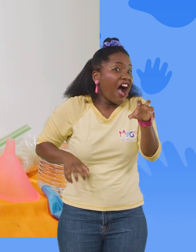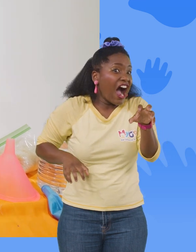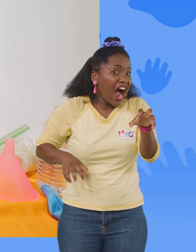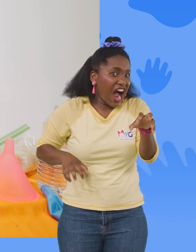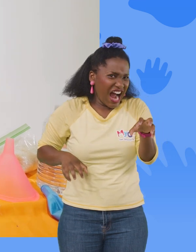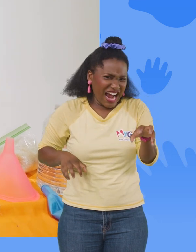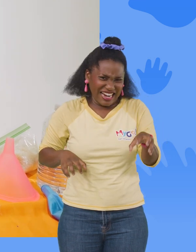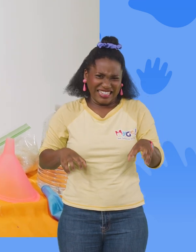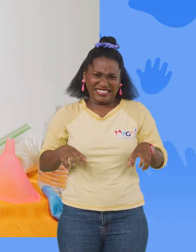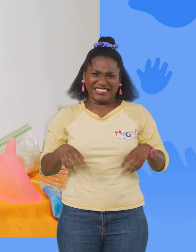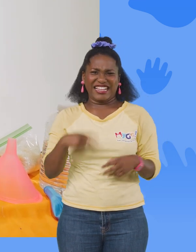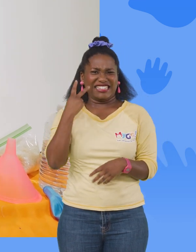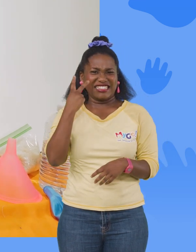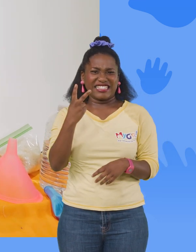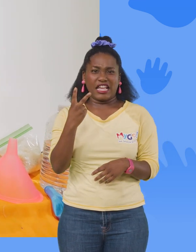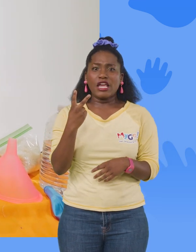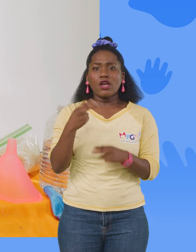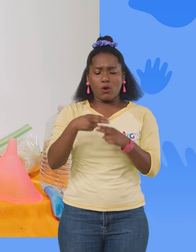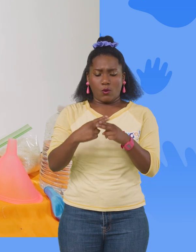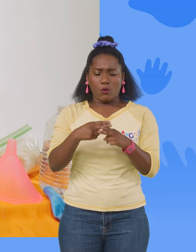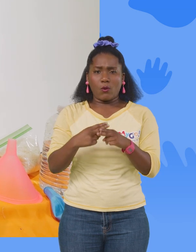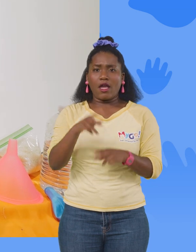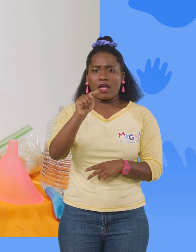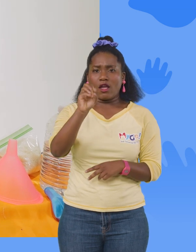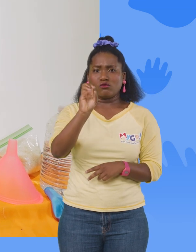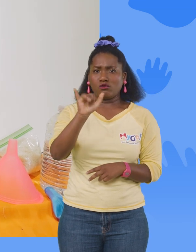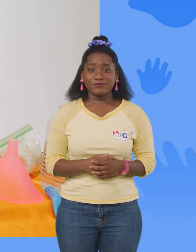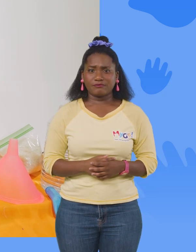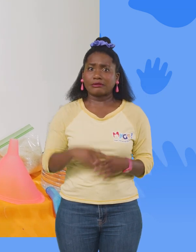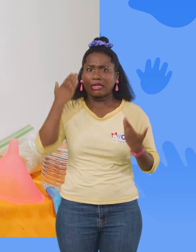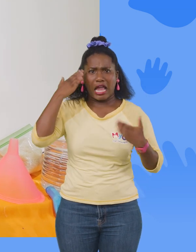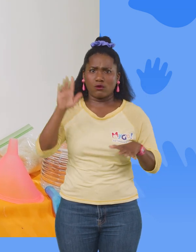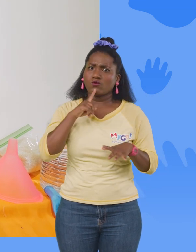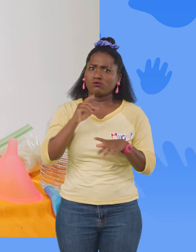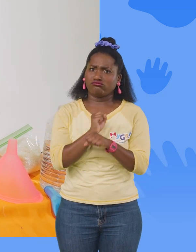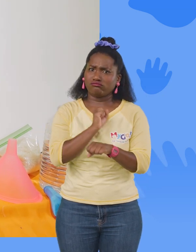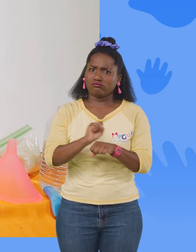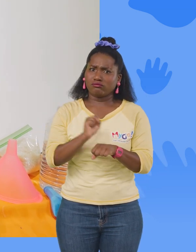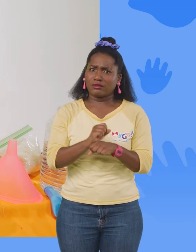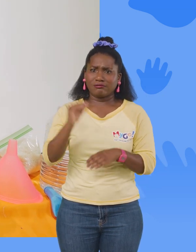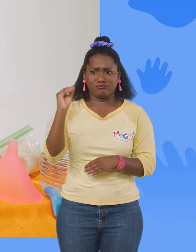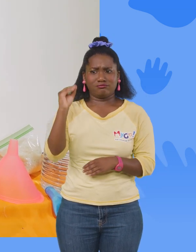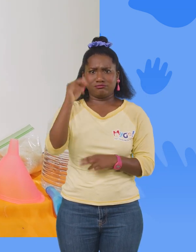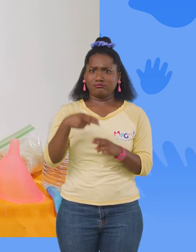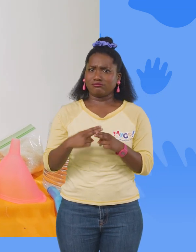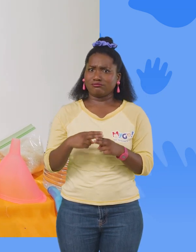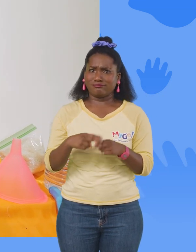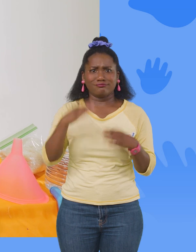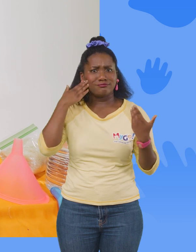Okay, let's see what toy weighs more. I don't know the actual dinosaur weight, but just